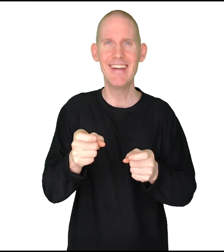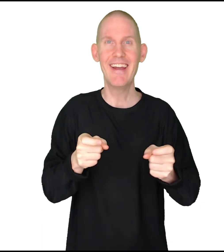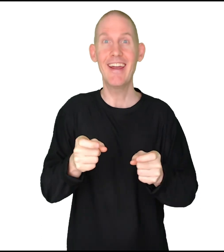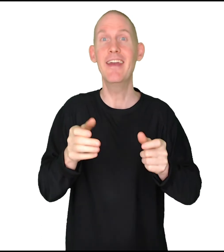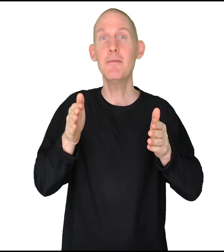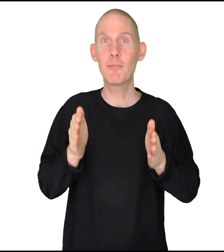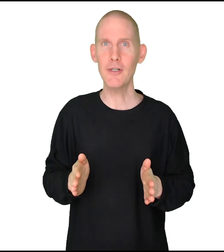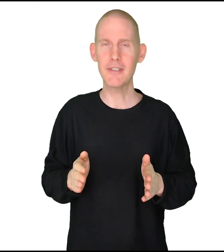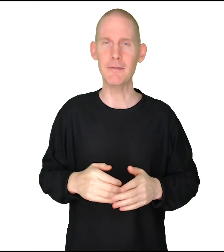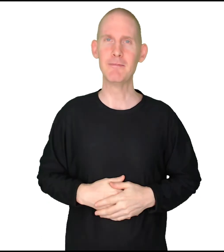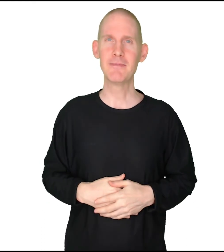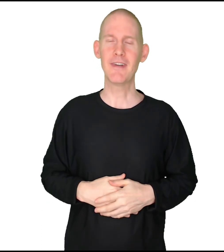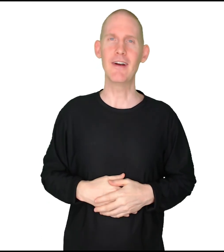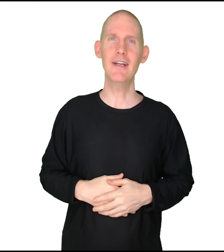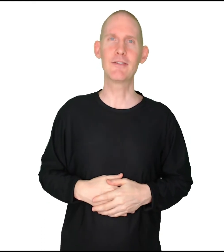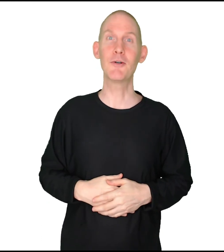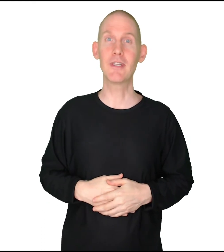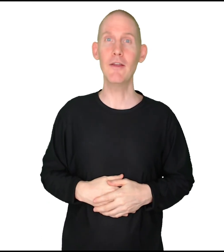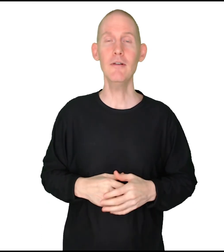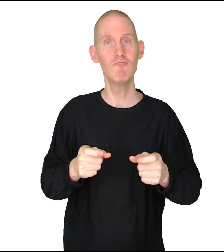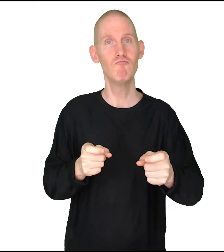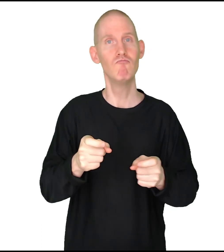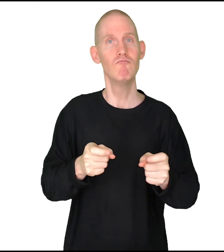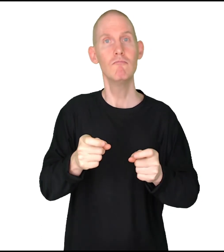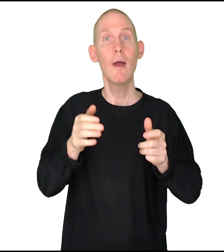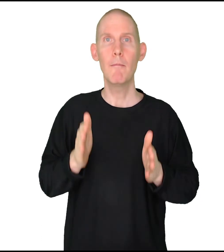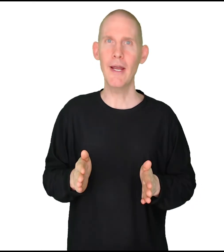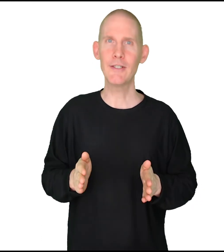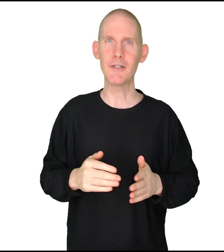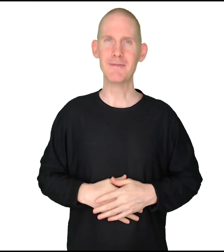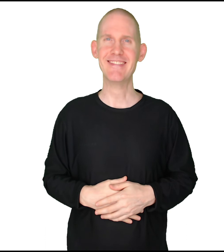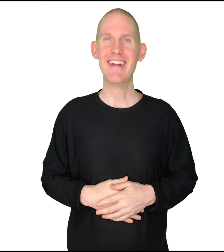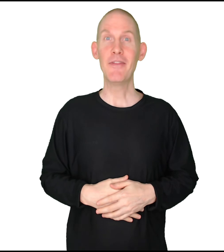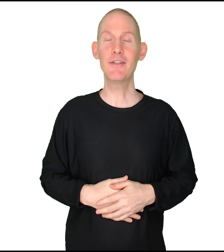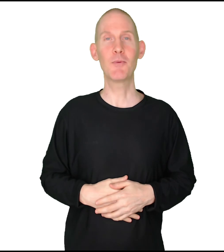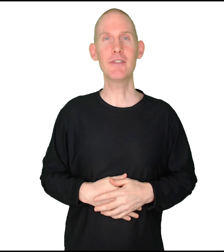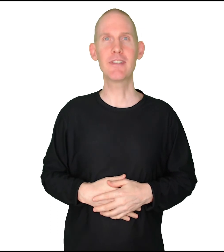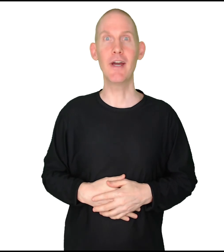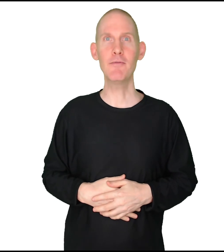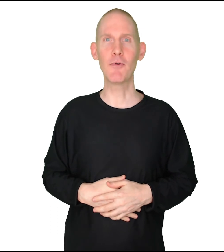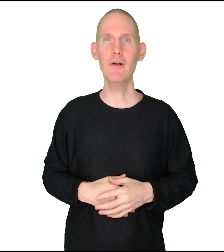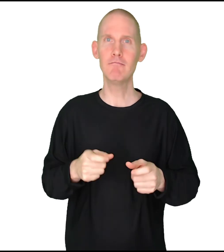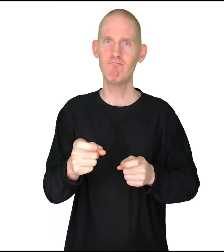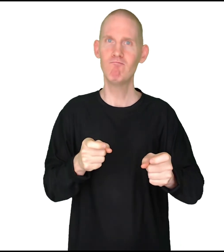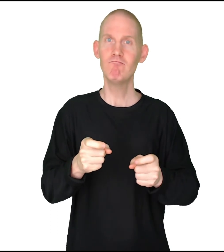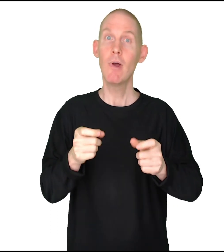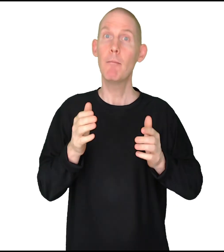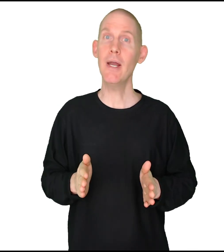and then person. All right, so together, manager. This was the sign for manager.